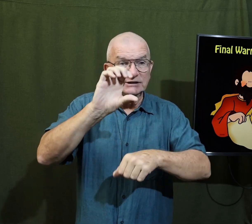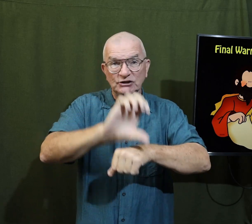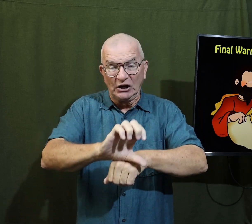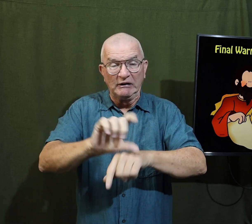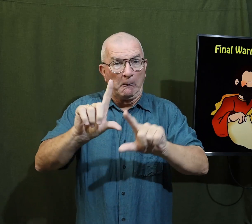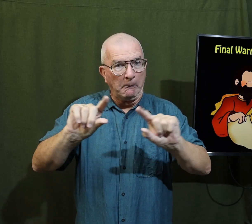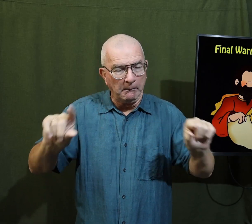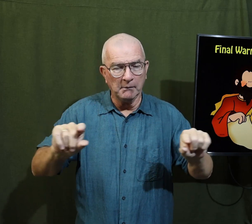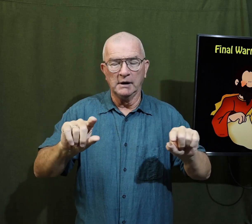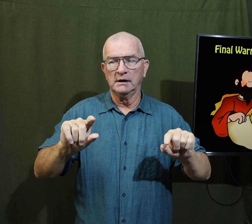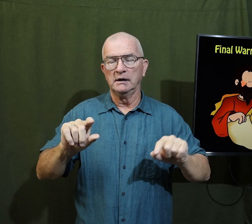in the church.